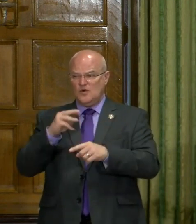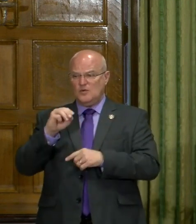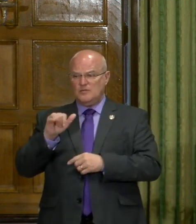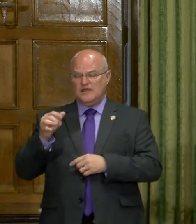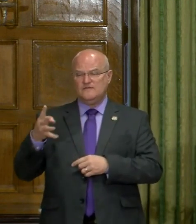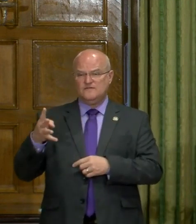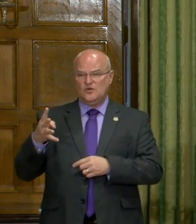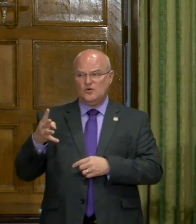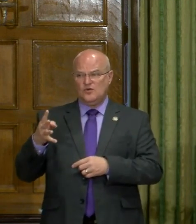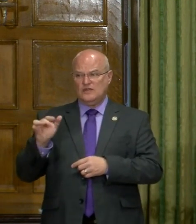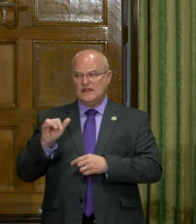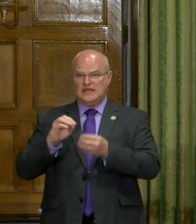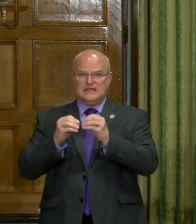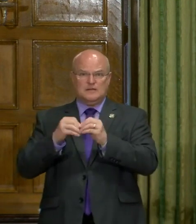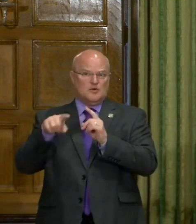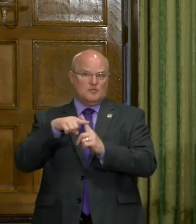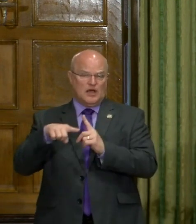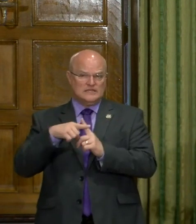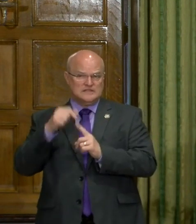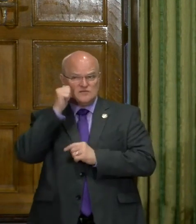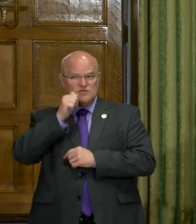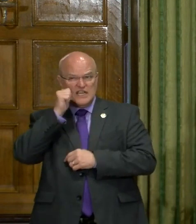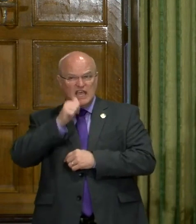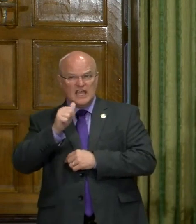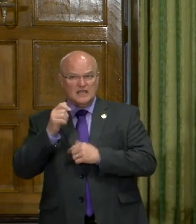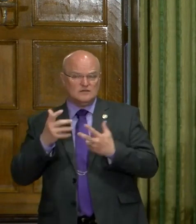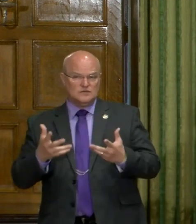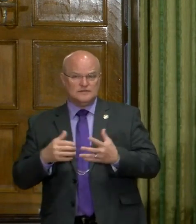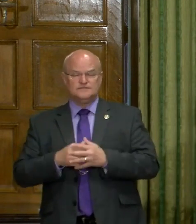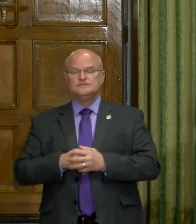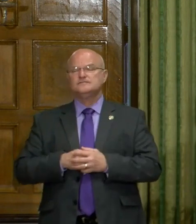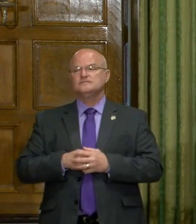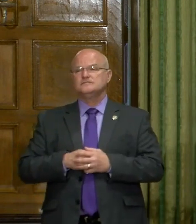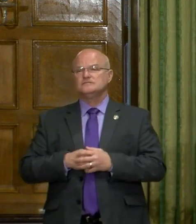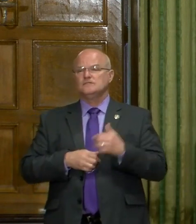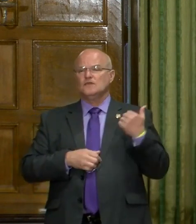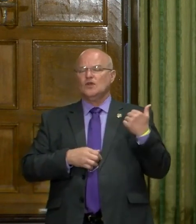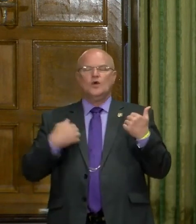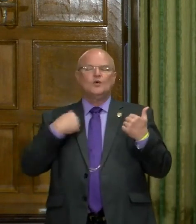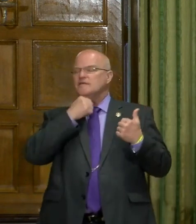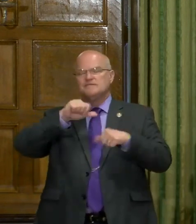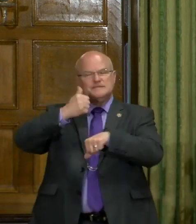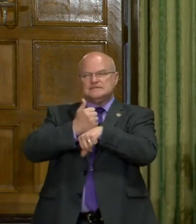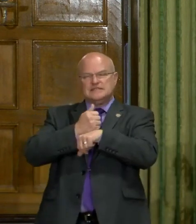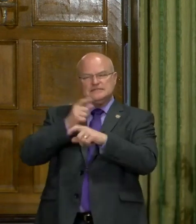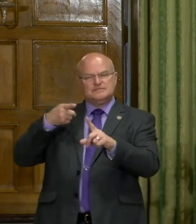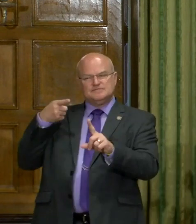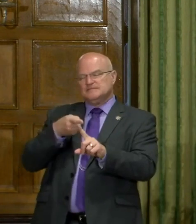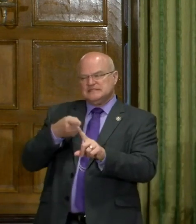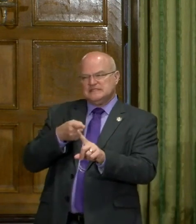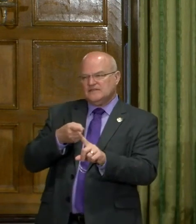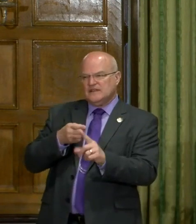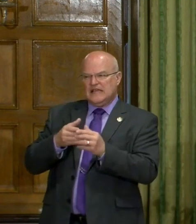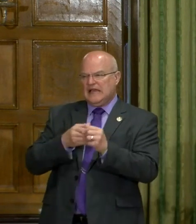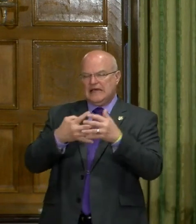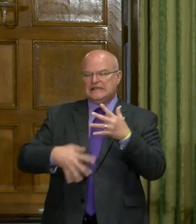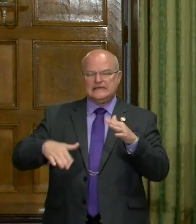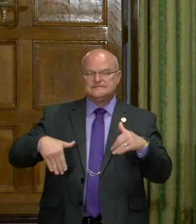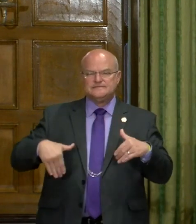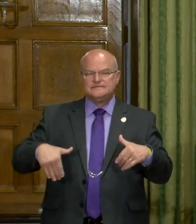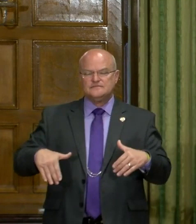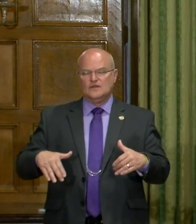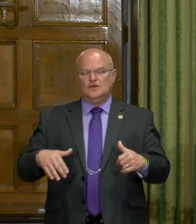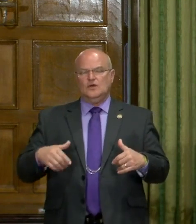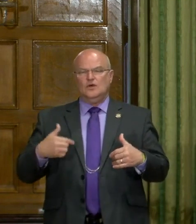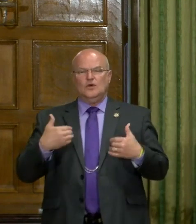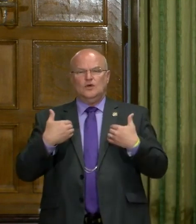May 4th, like number of positives per day? Uh, we haven't set that specific, uh, guideline. Of course,